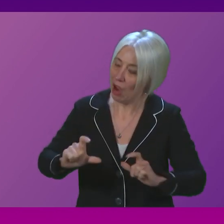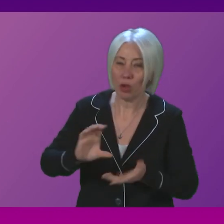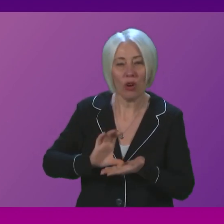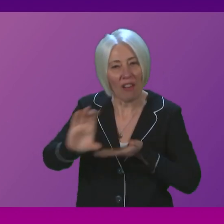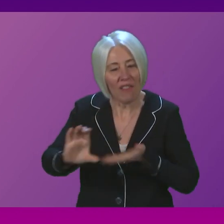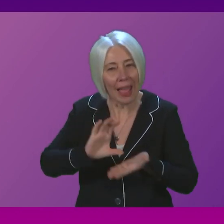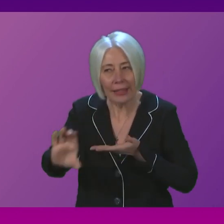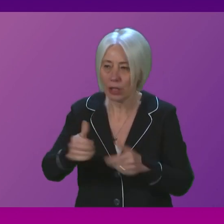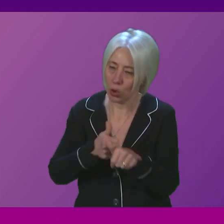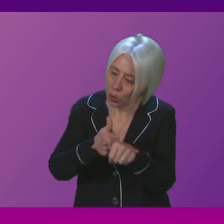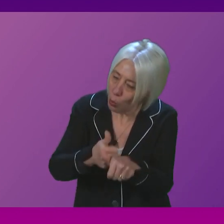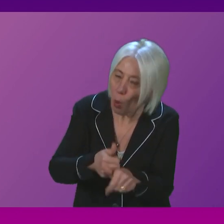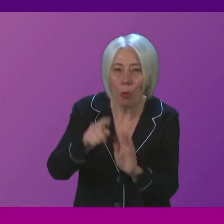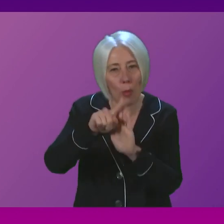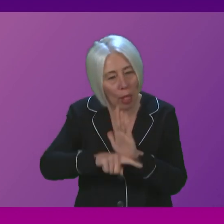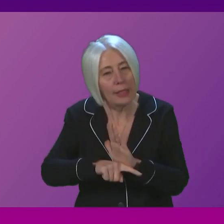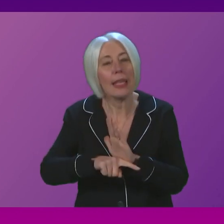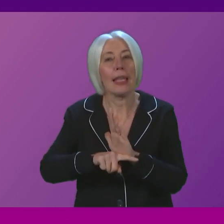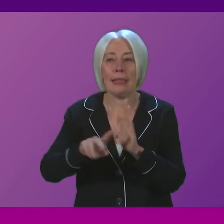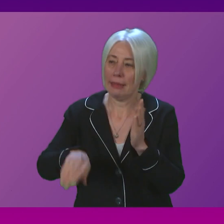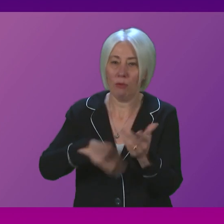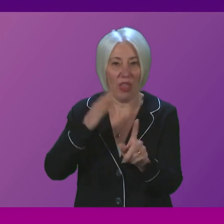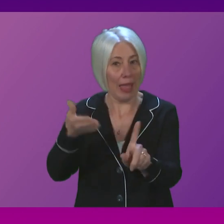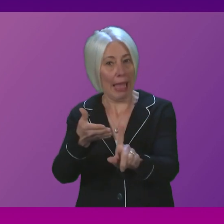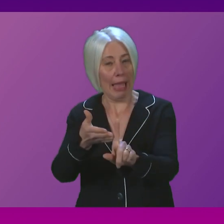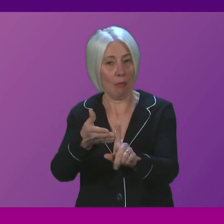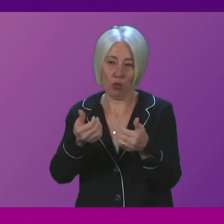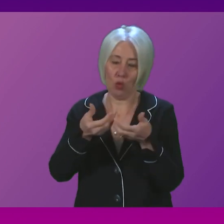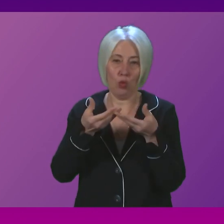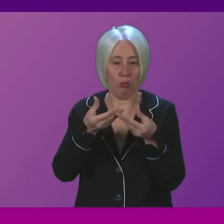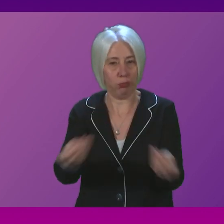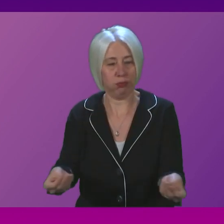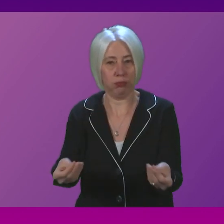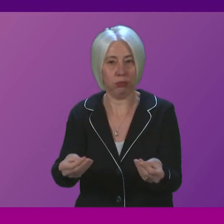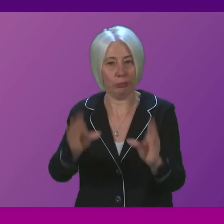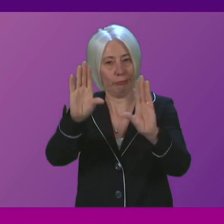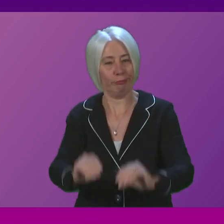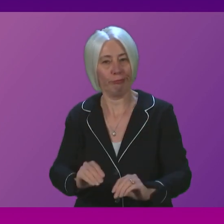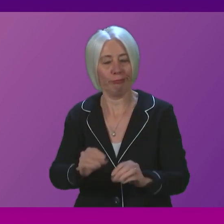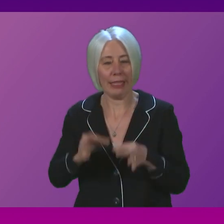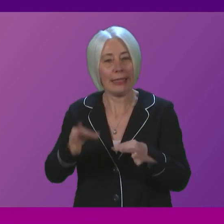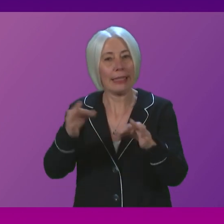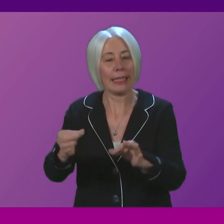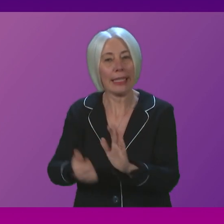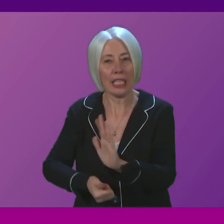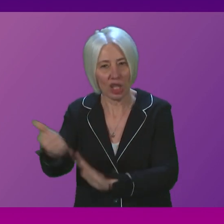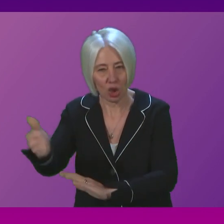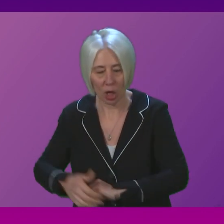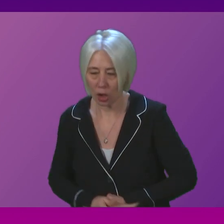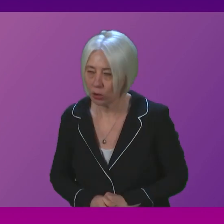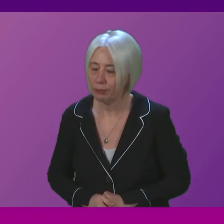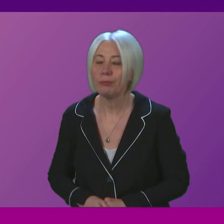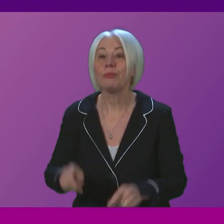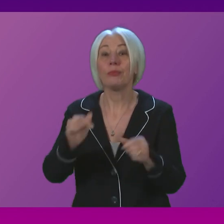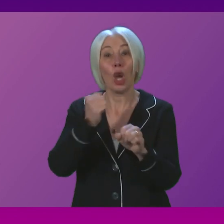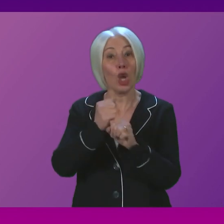we will continue to support policies that are intended to eradicate delayed discharges. In terms of GP services,